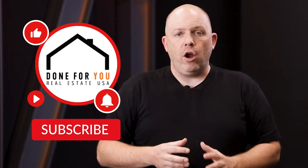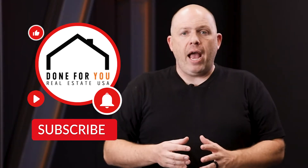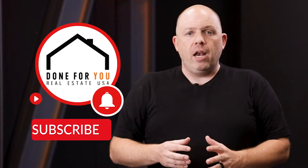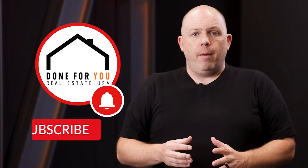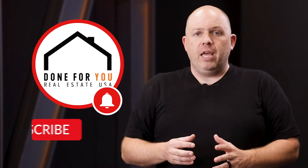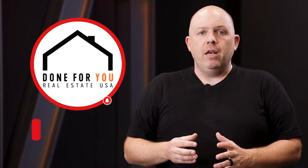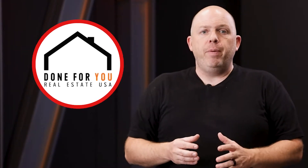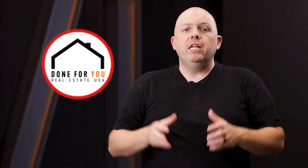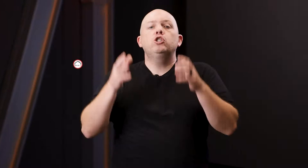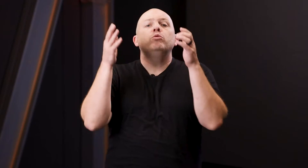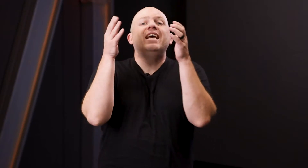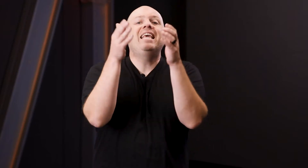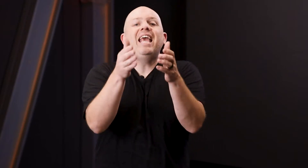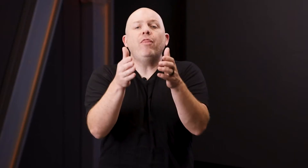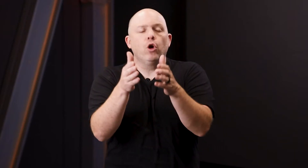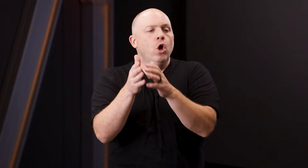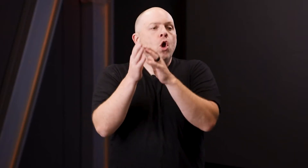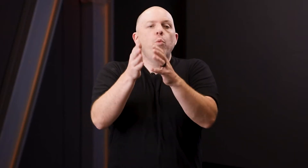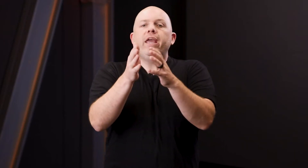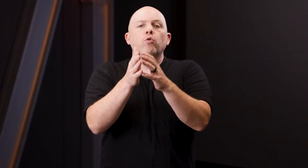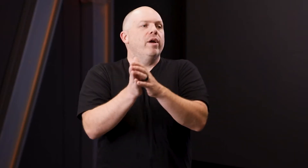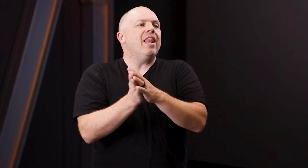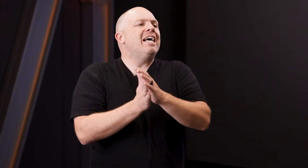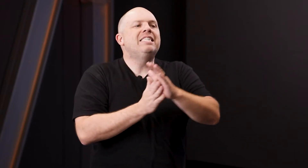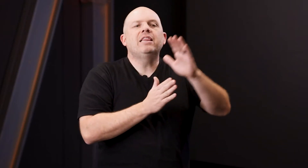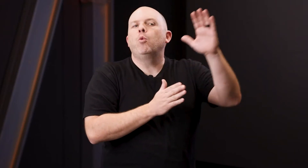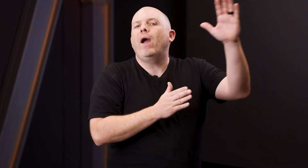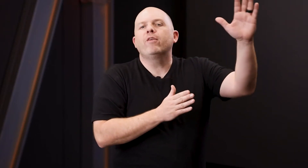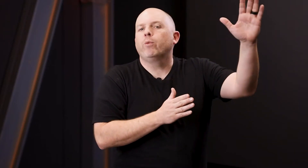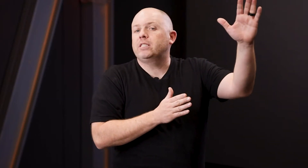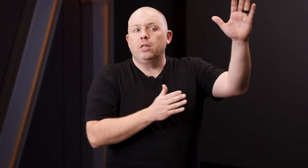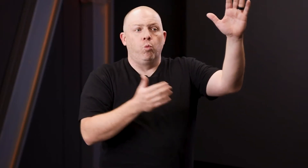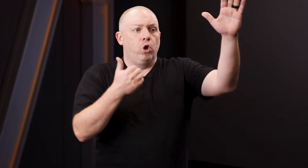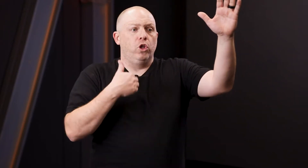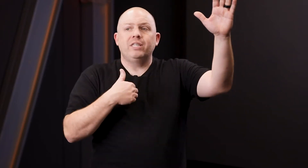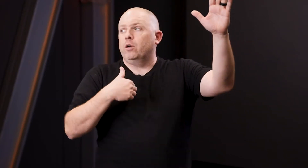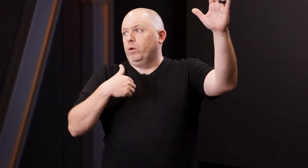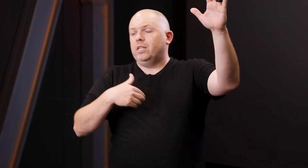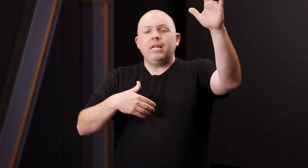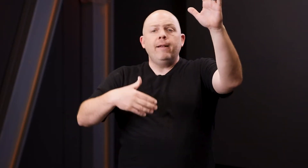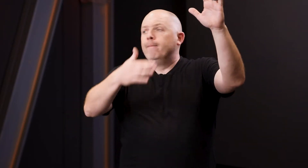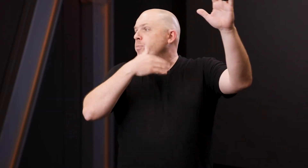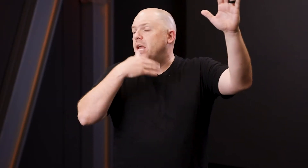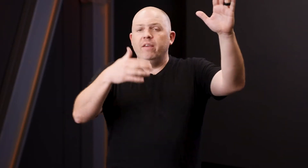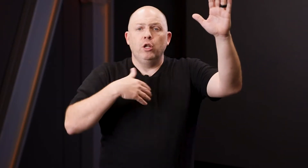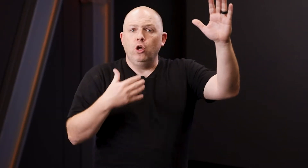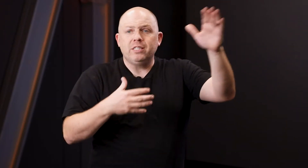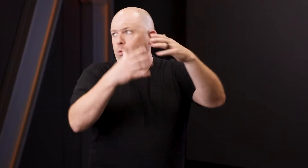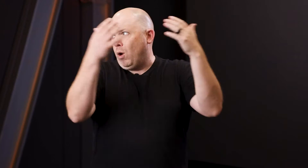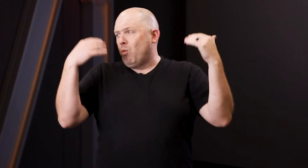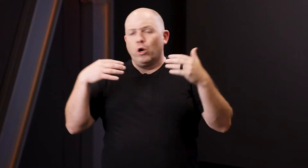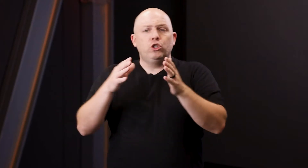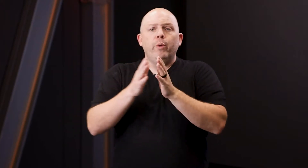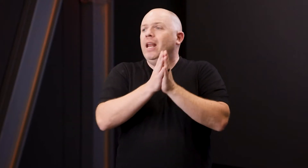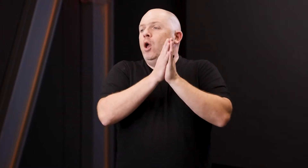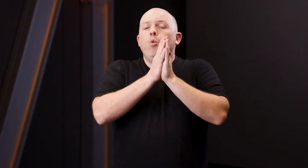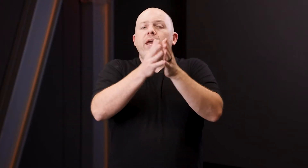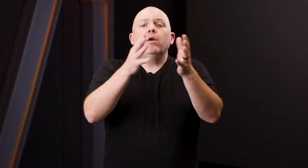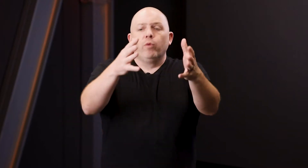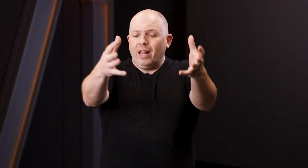economic independence. So together we can realize that the way the rest of the world looks at real estate and even looks at what we're doing, we can realize